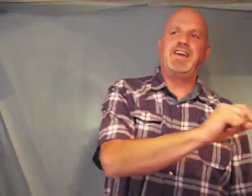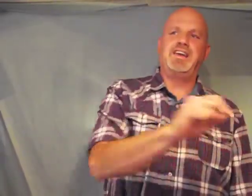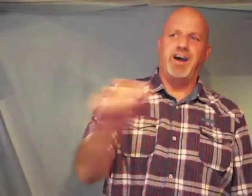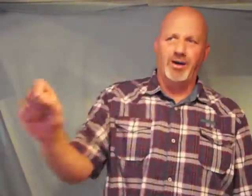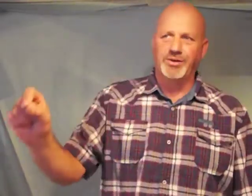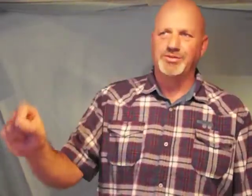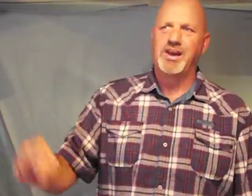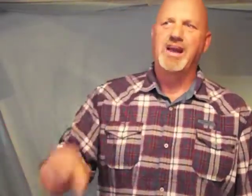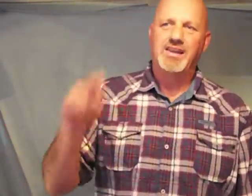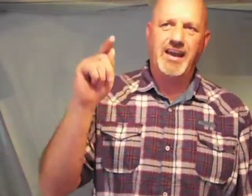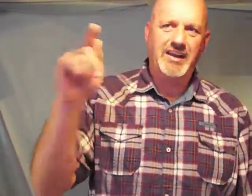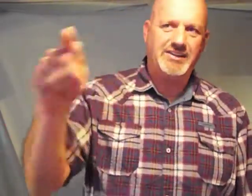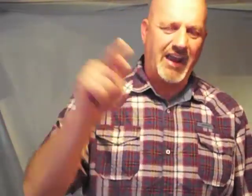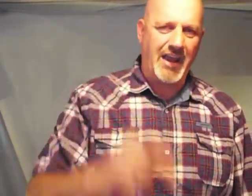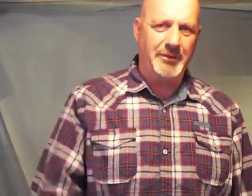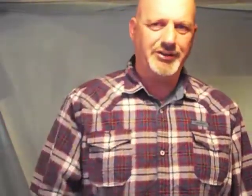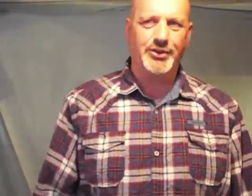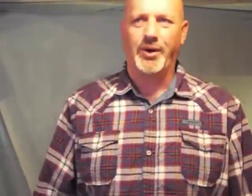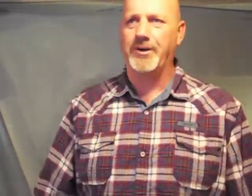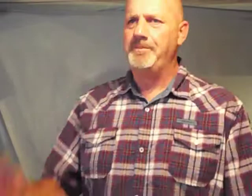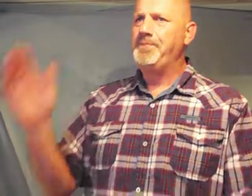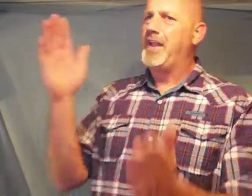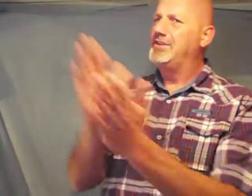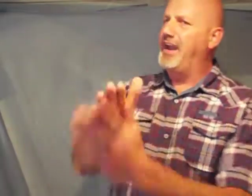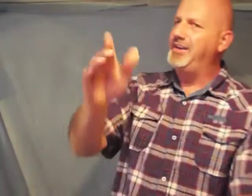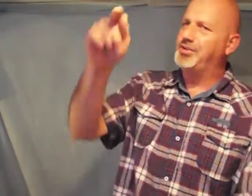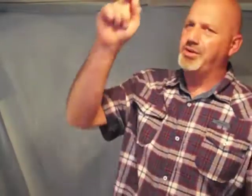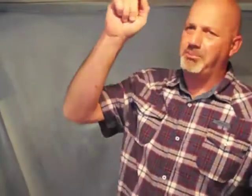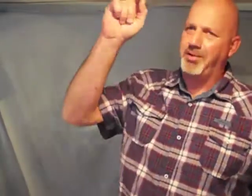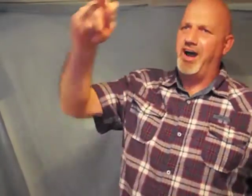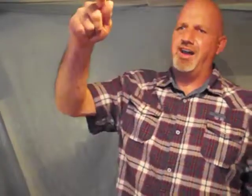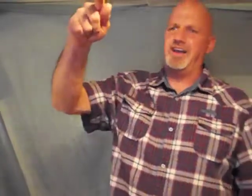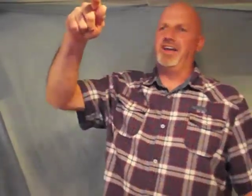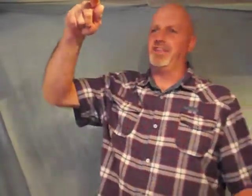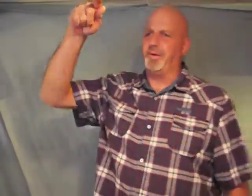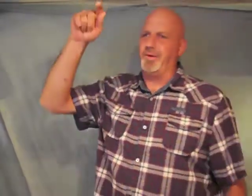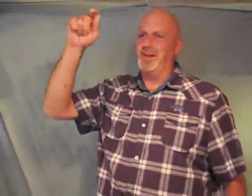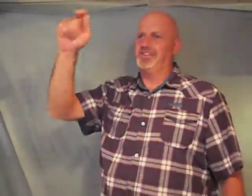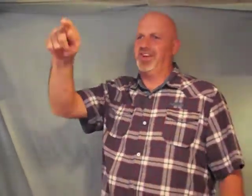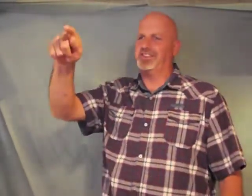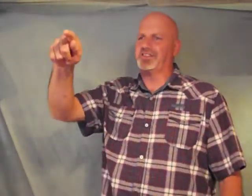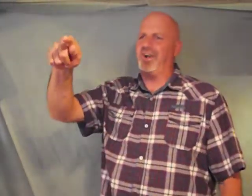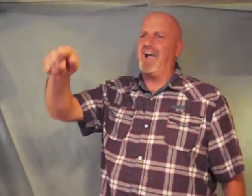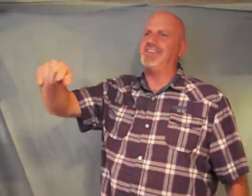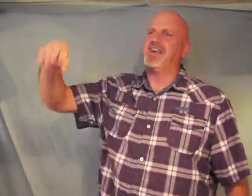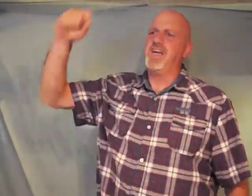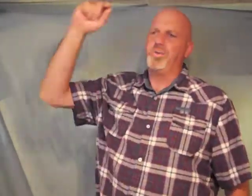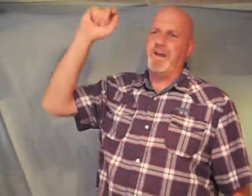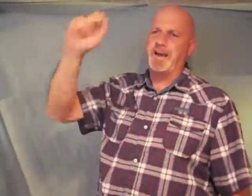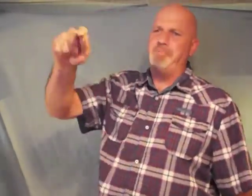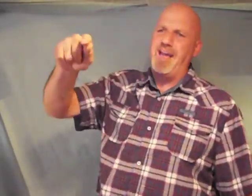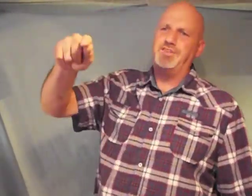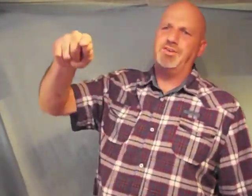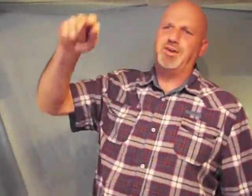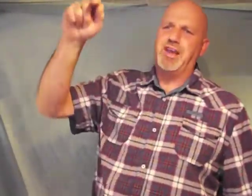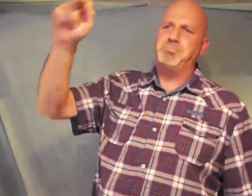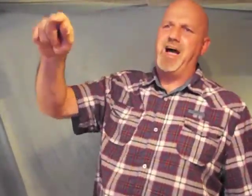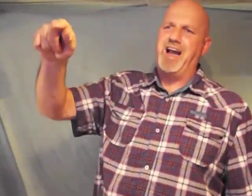knows that his time is short Satan through the blood and the authority of Jesus Christ we command you to get behind